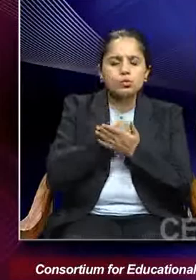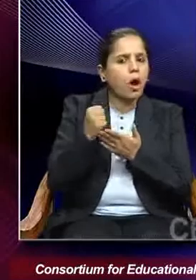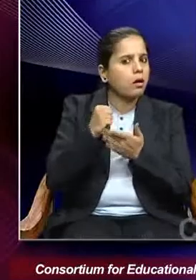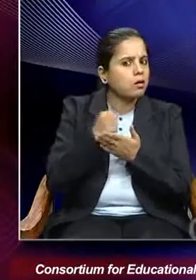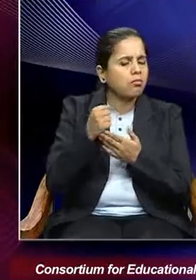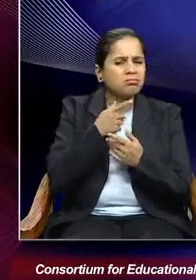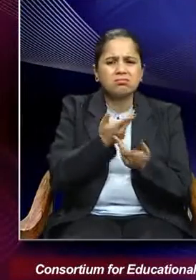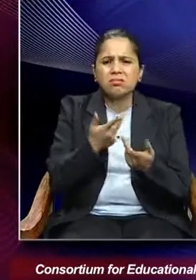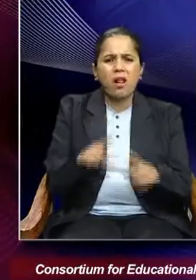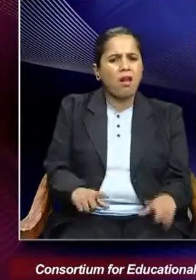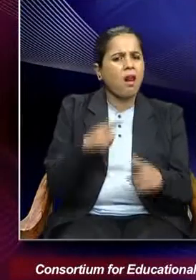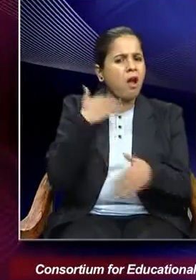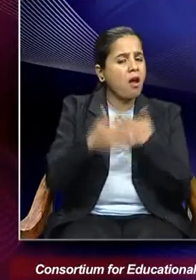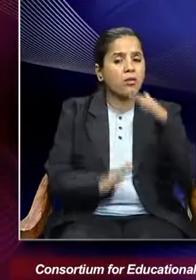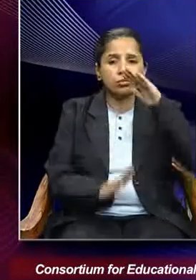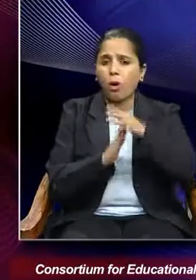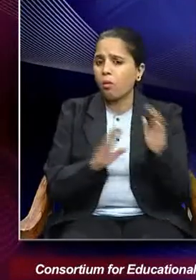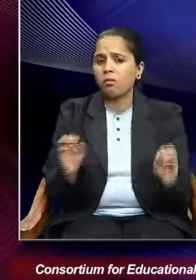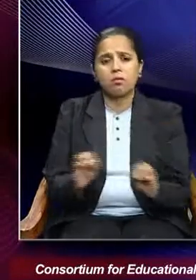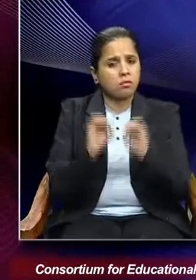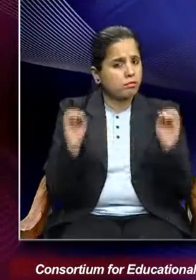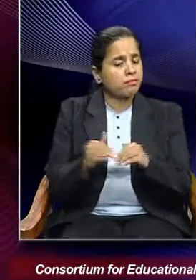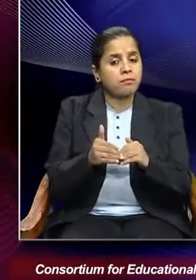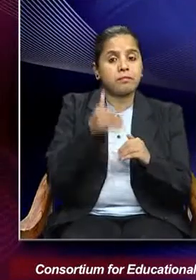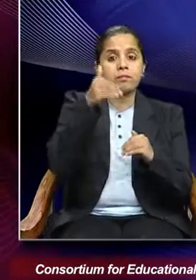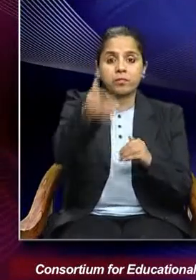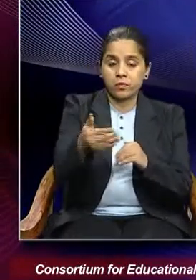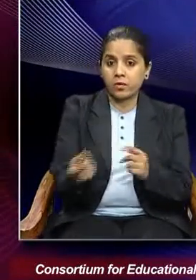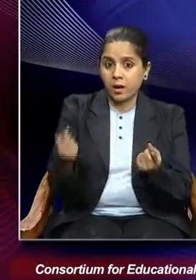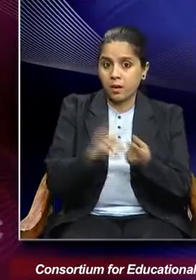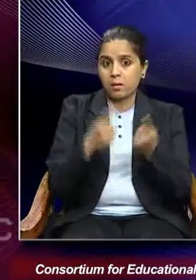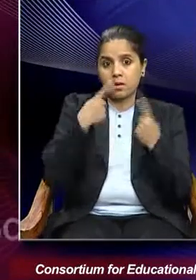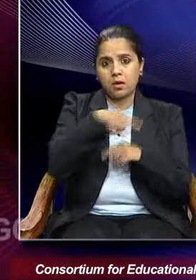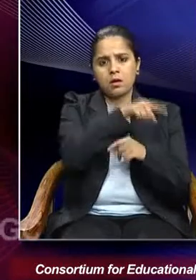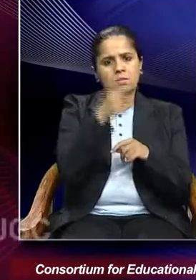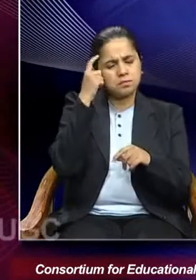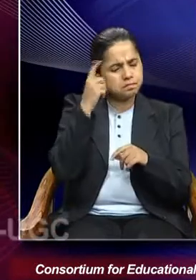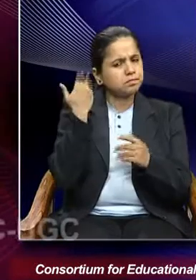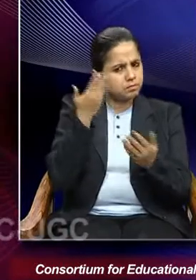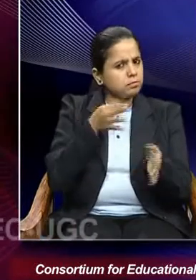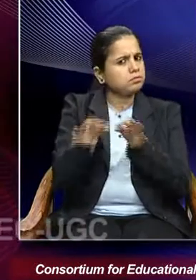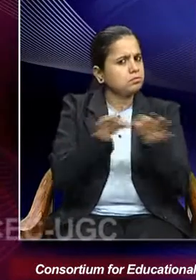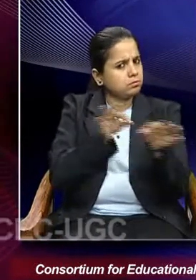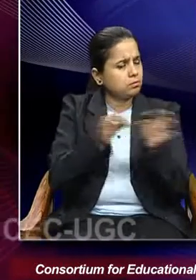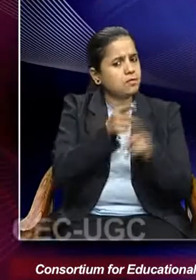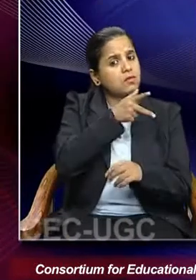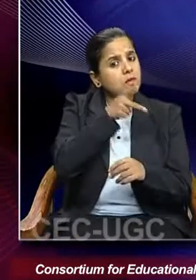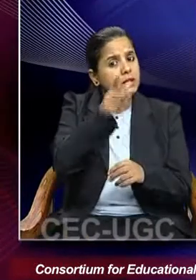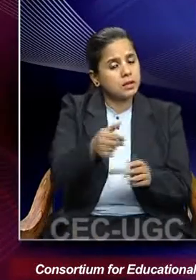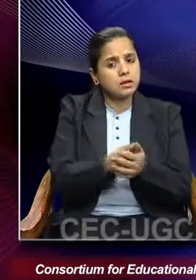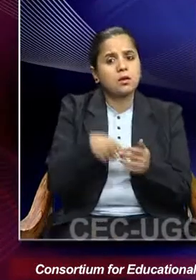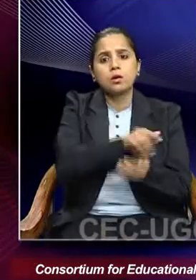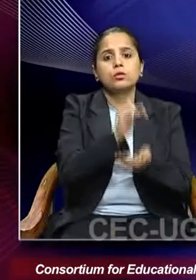did not stop here and the next phase that she poignantly described was that of